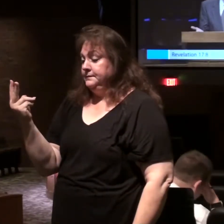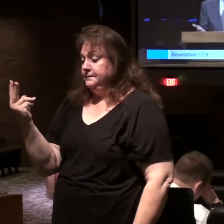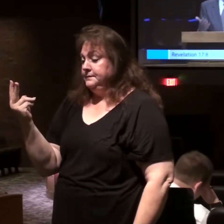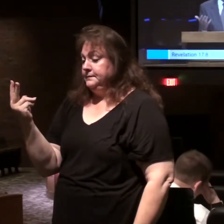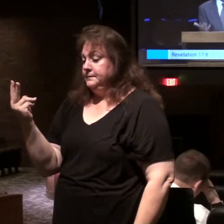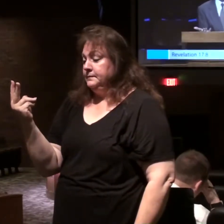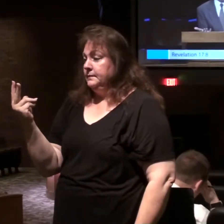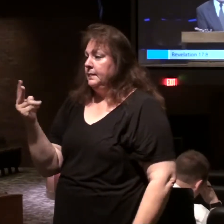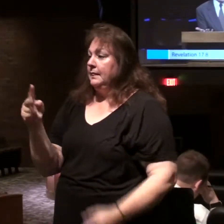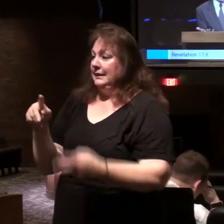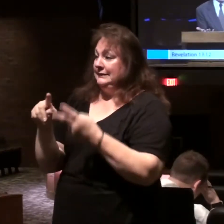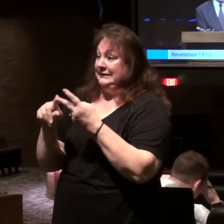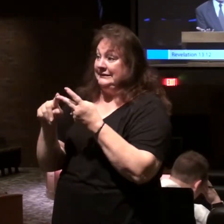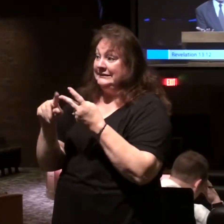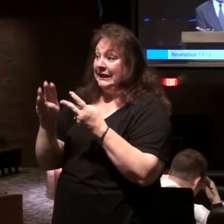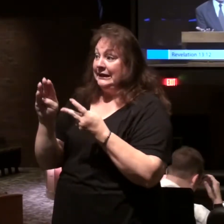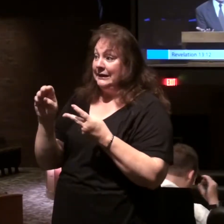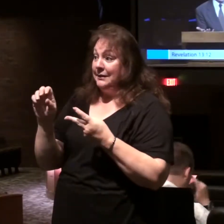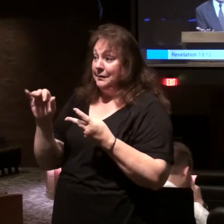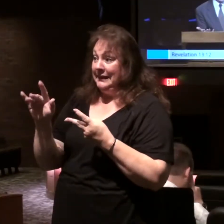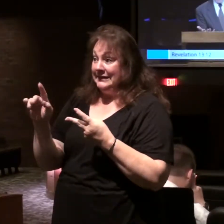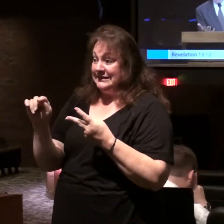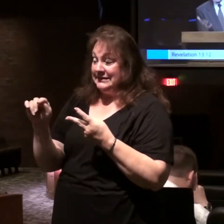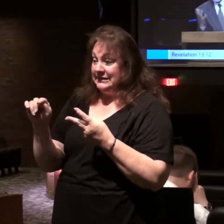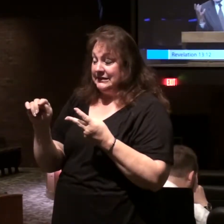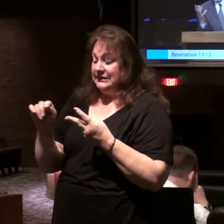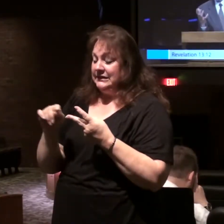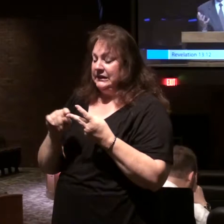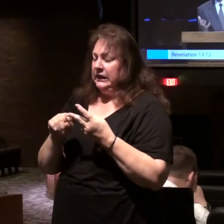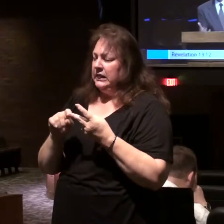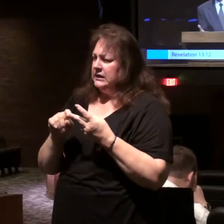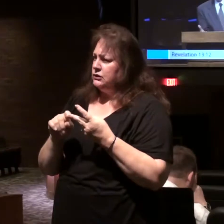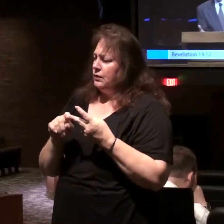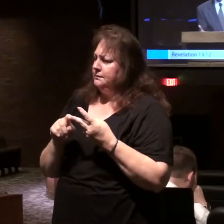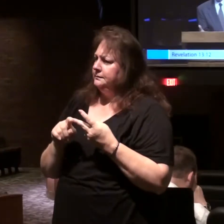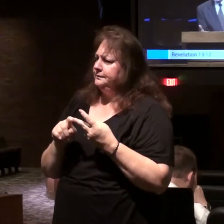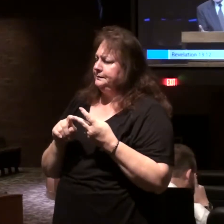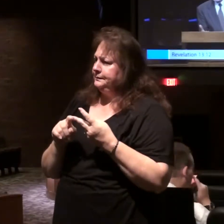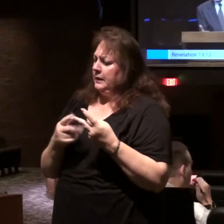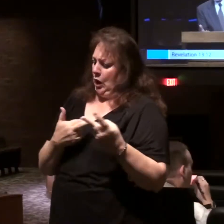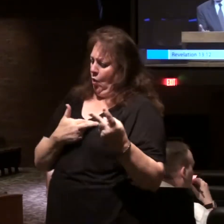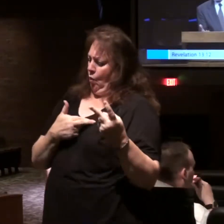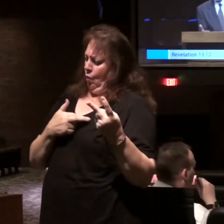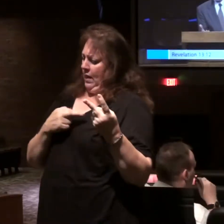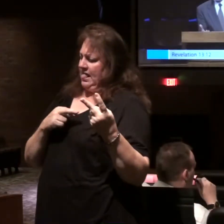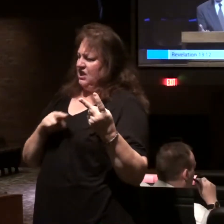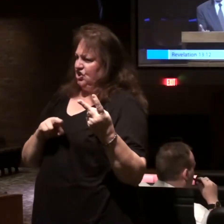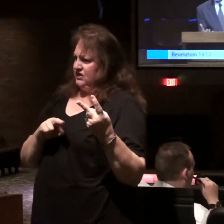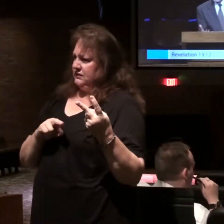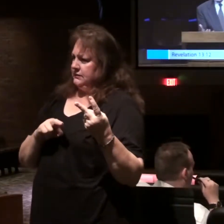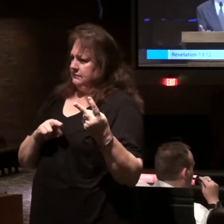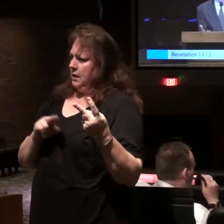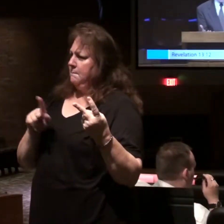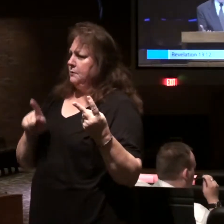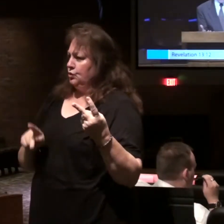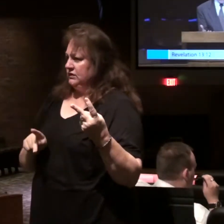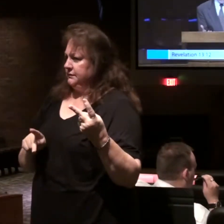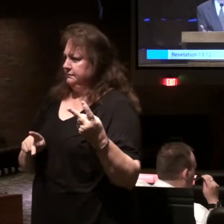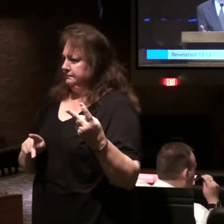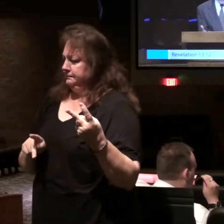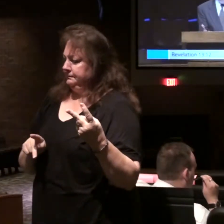This is a second beast that is a religious person.